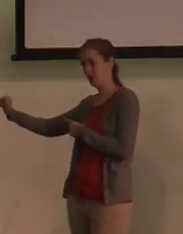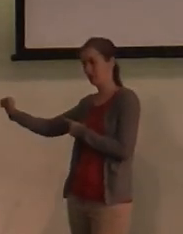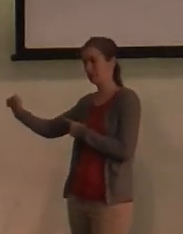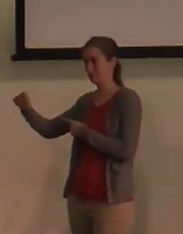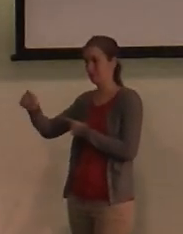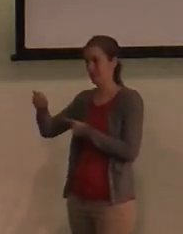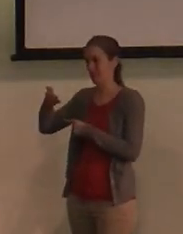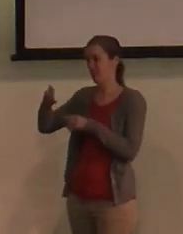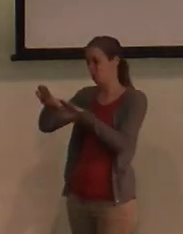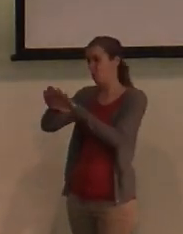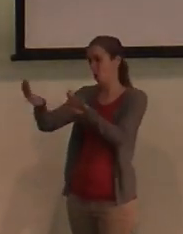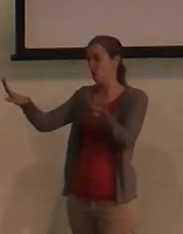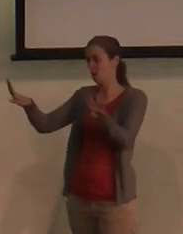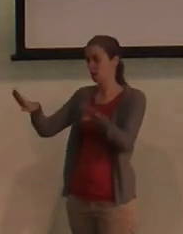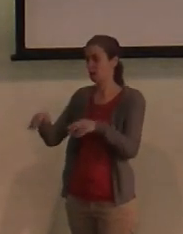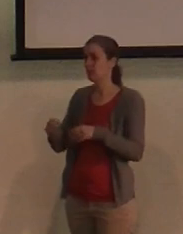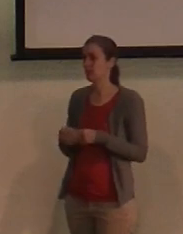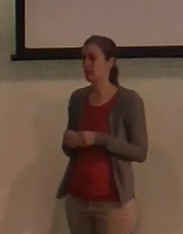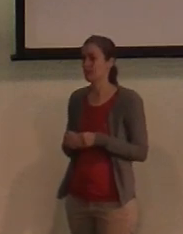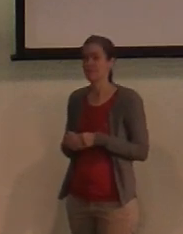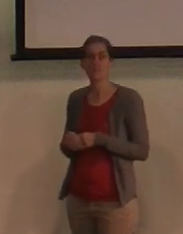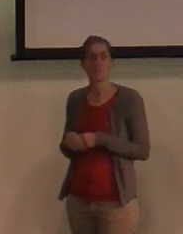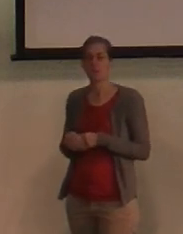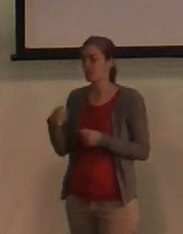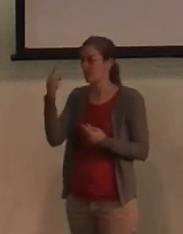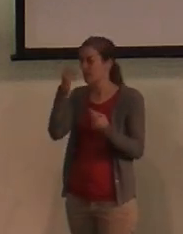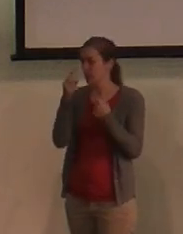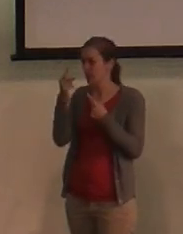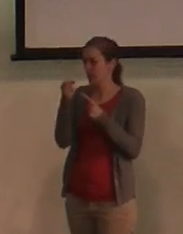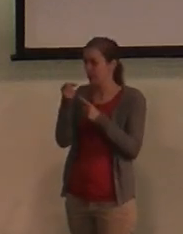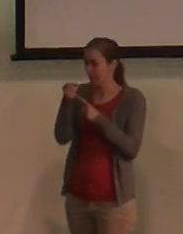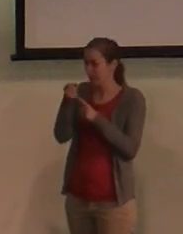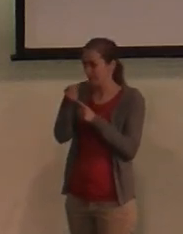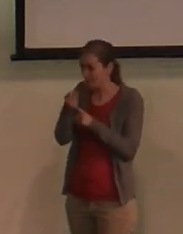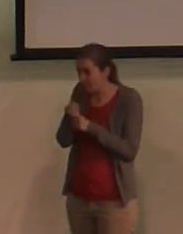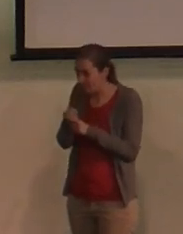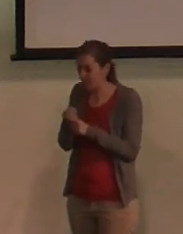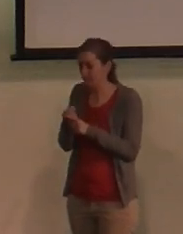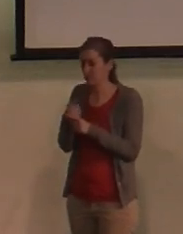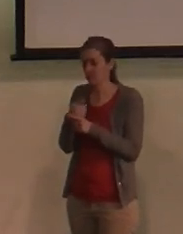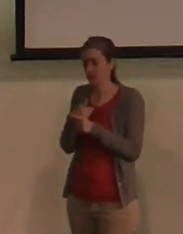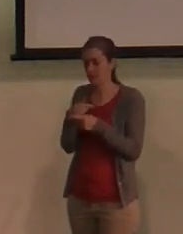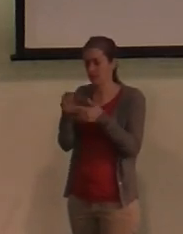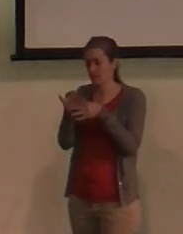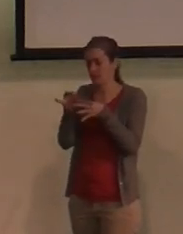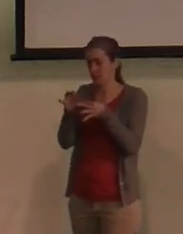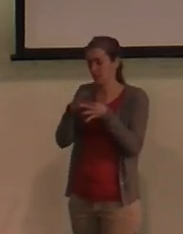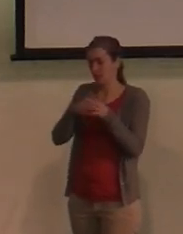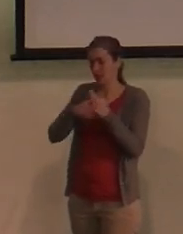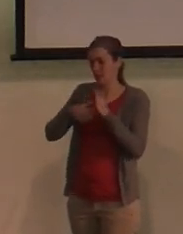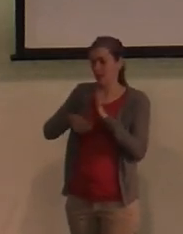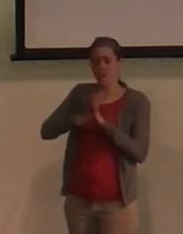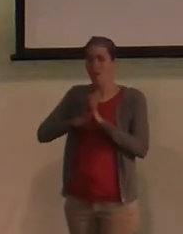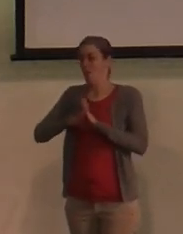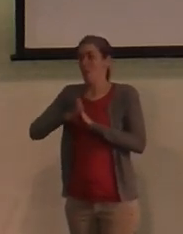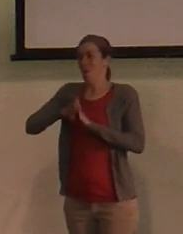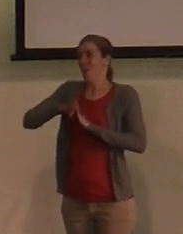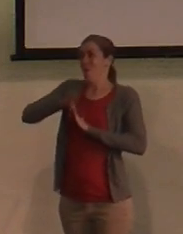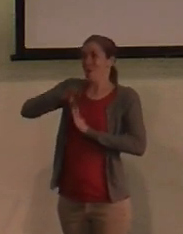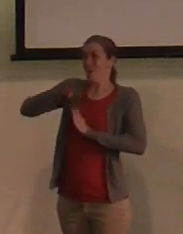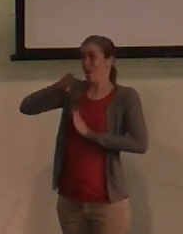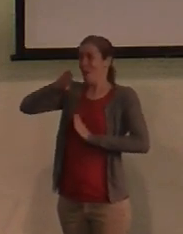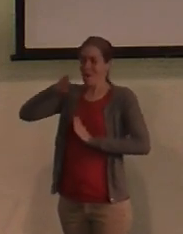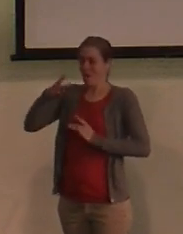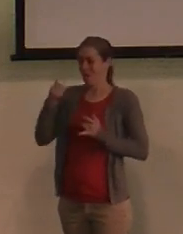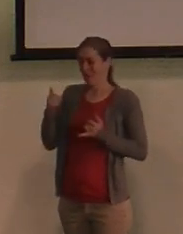think about the impact, and even as I mentioned kind of the high that I'm on right now,